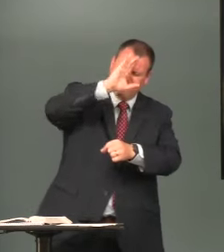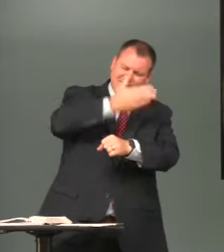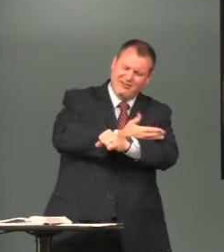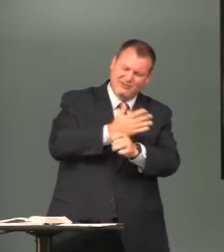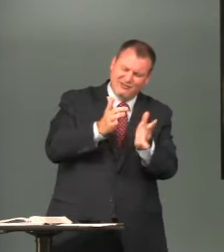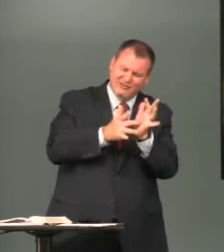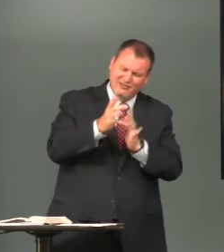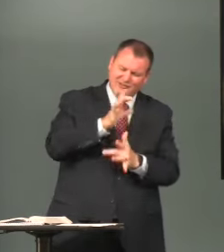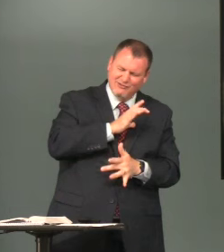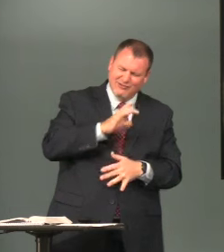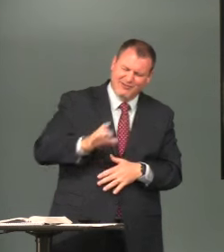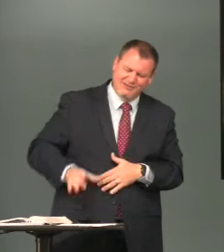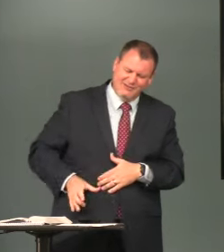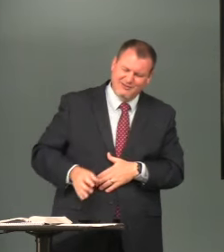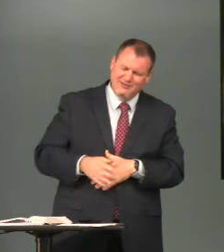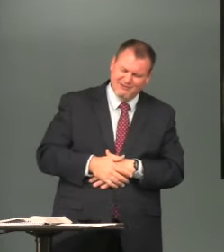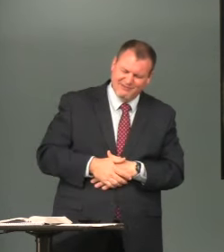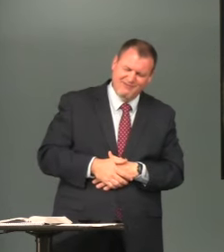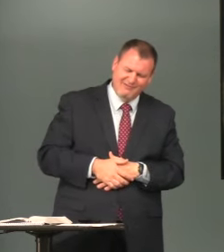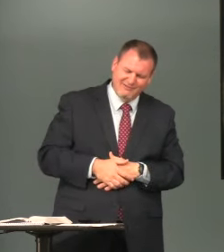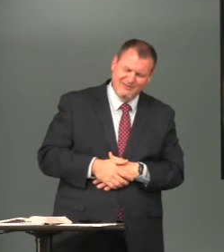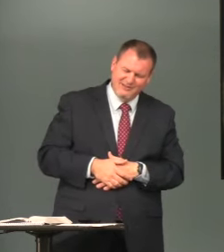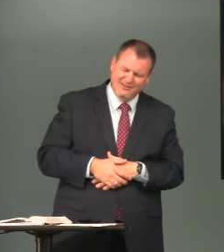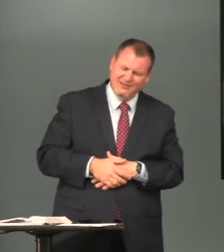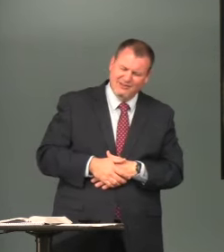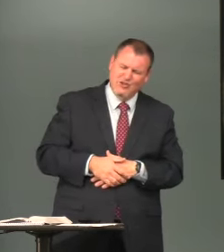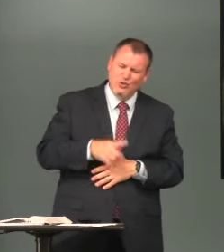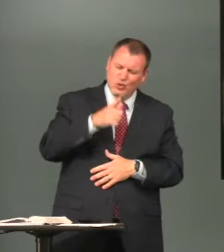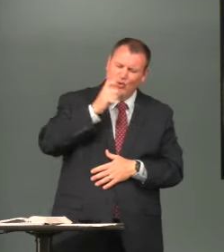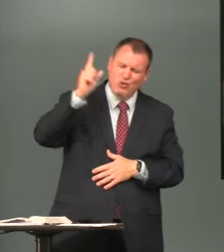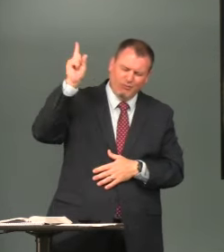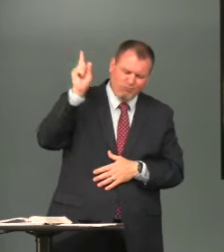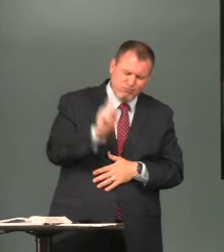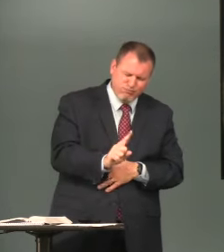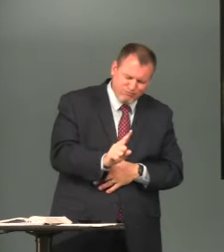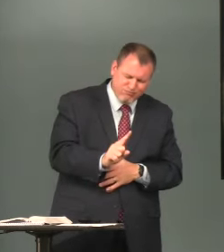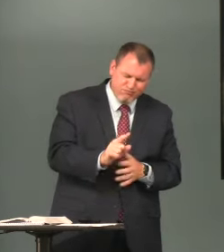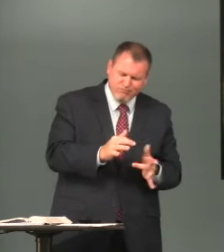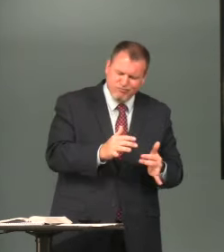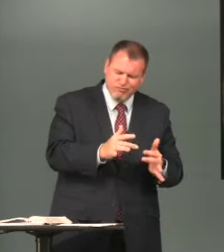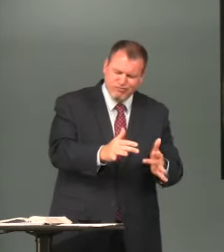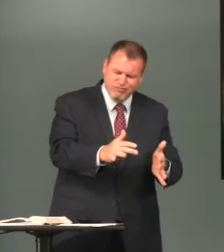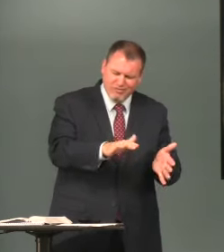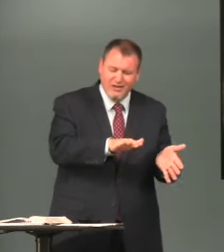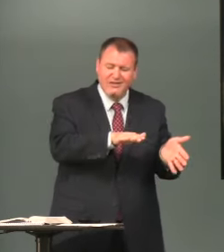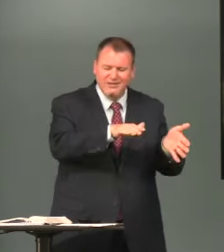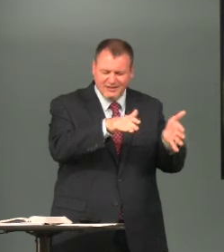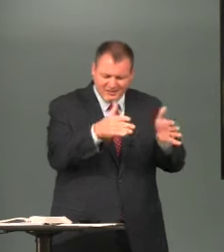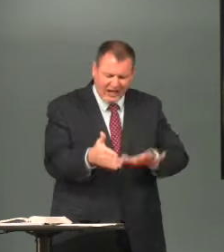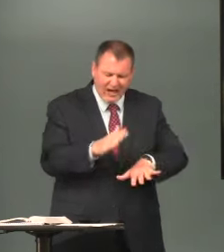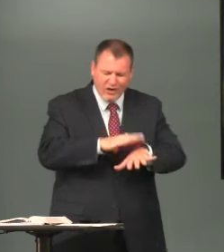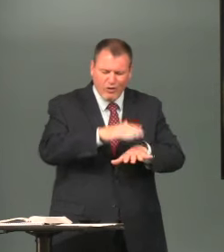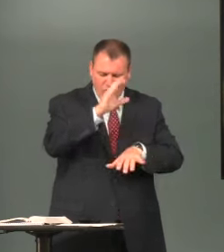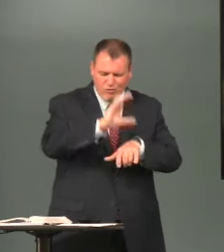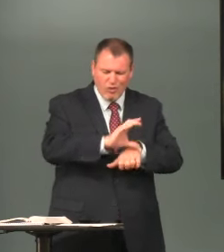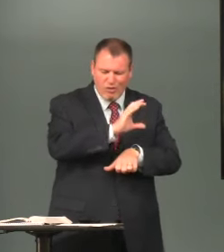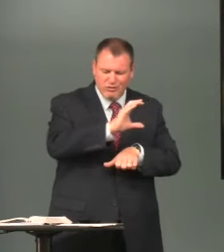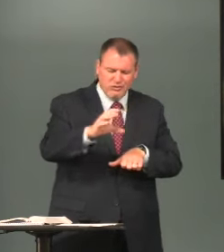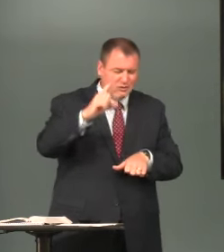related to his son Jesus Christ who came to earth lived and died on the